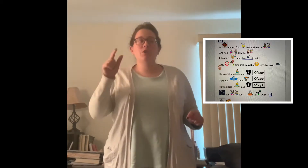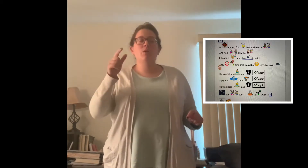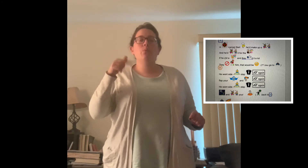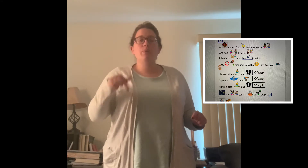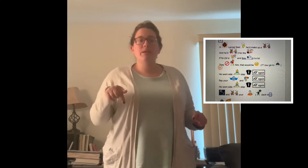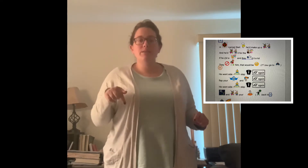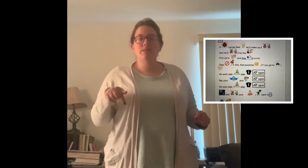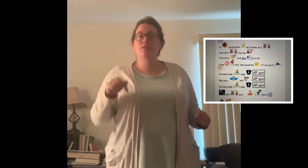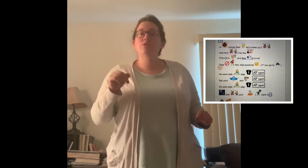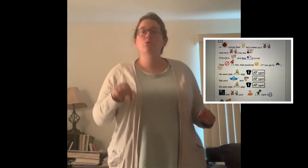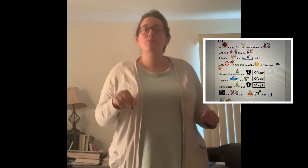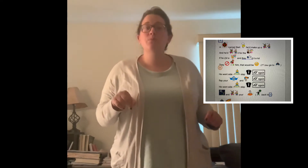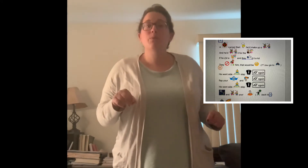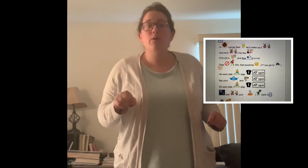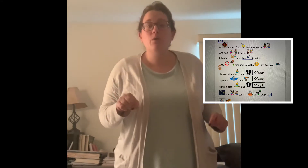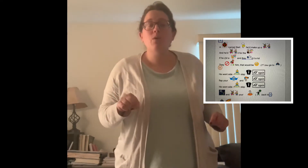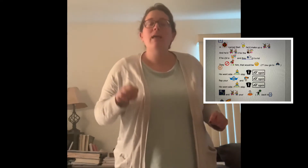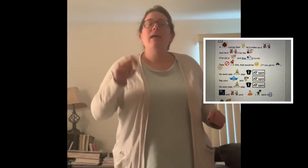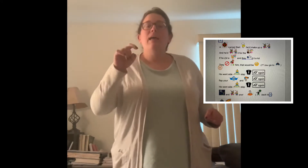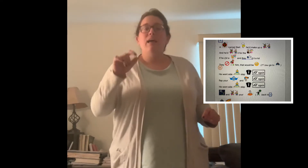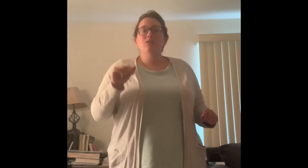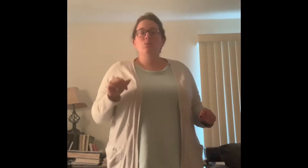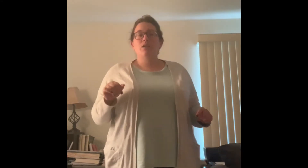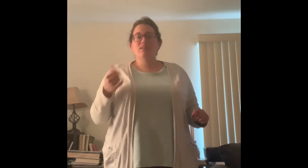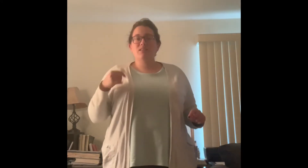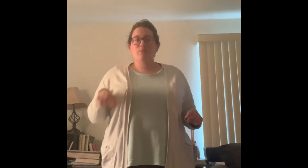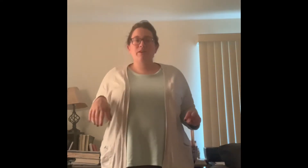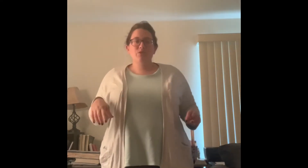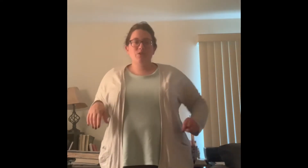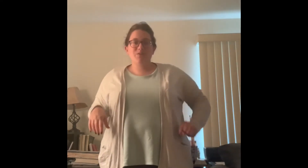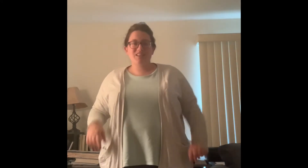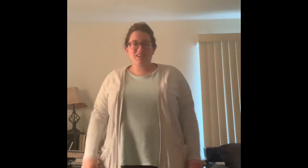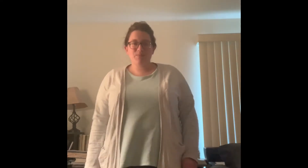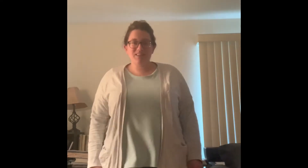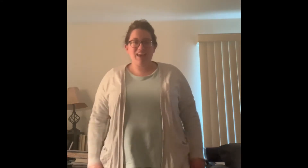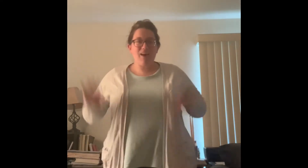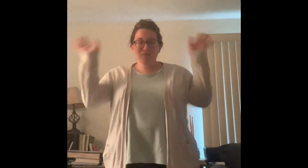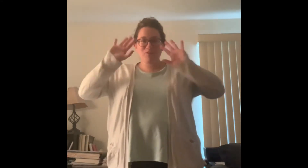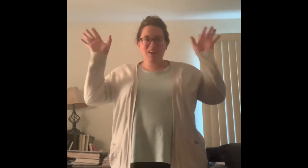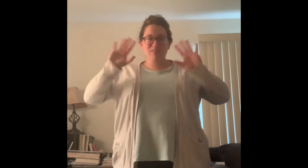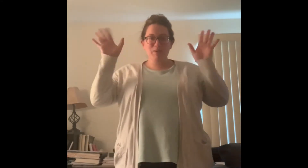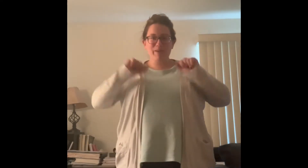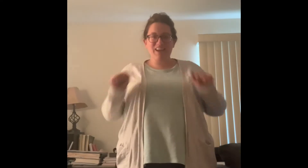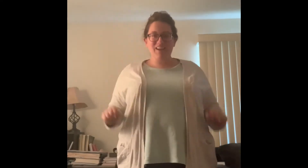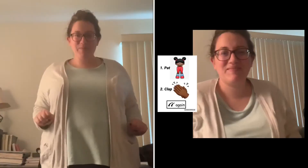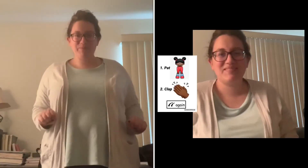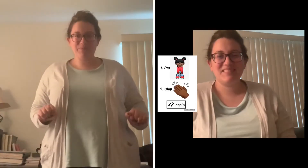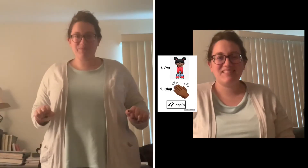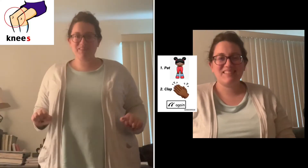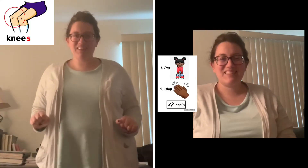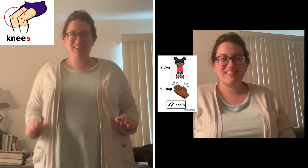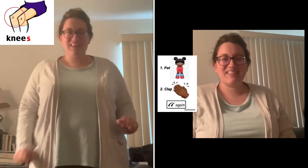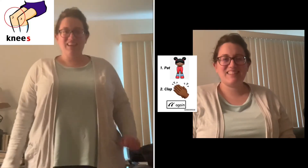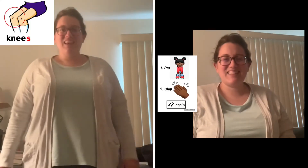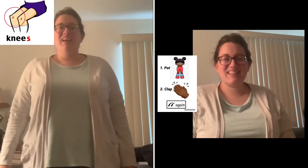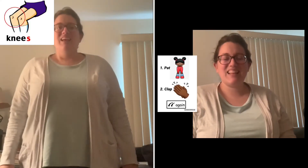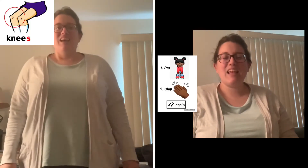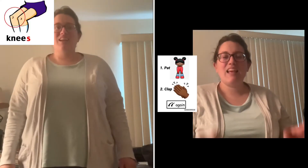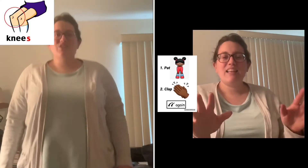will paste in the description below as well as in the Microsoft Teams. Have fun everybody! A turkey